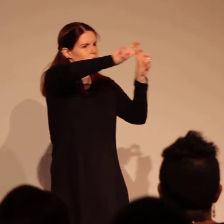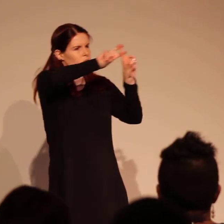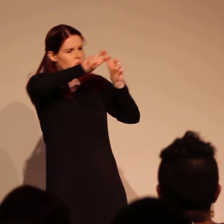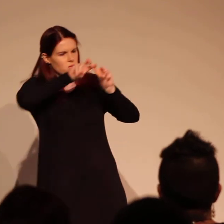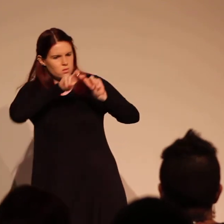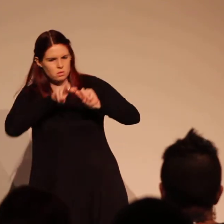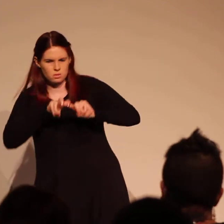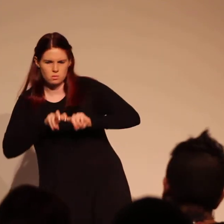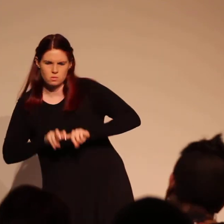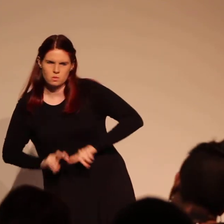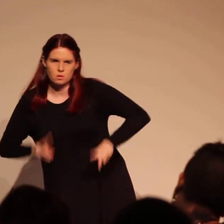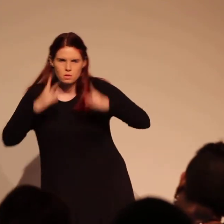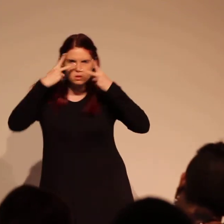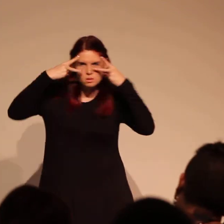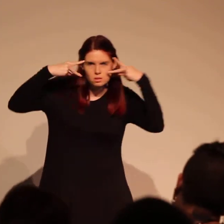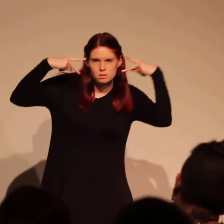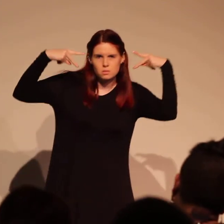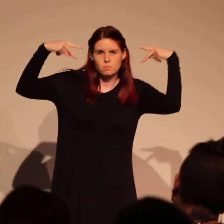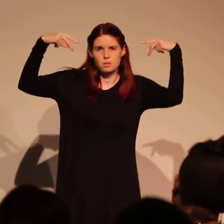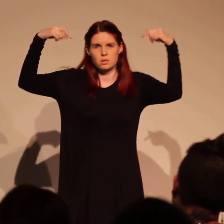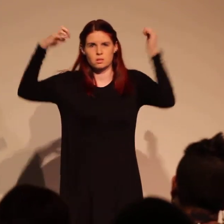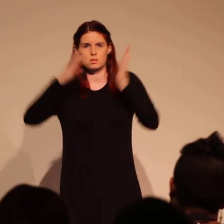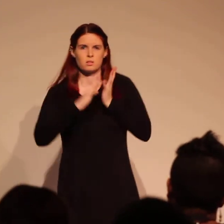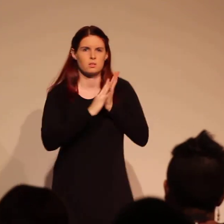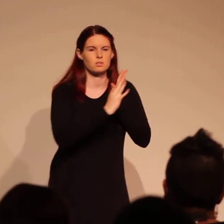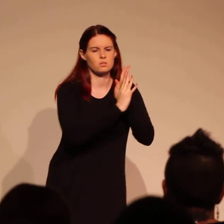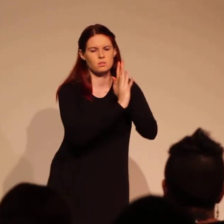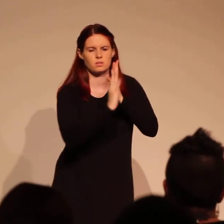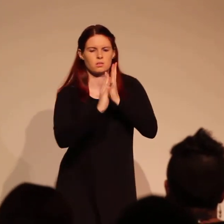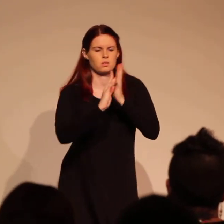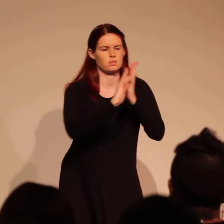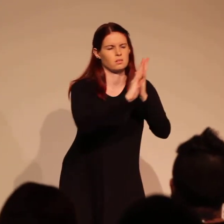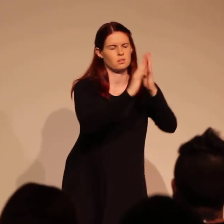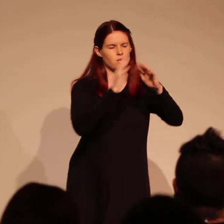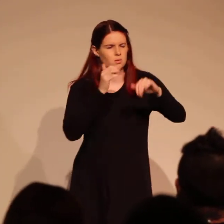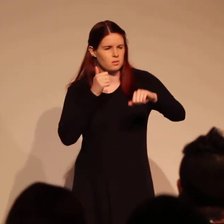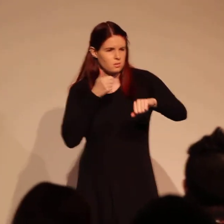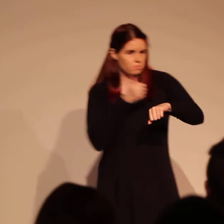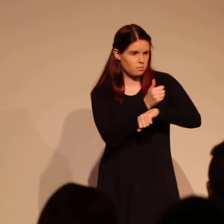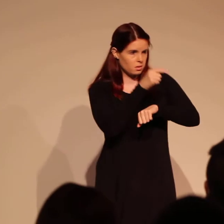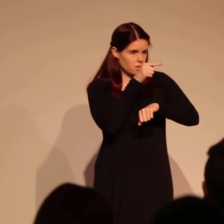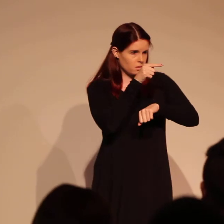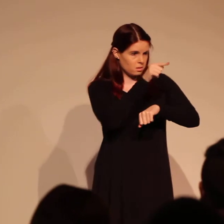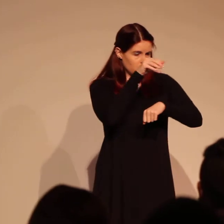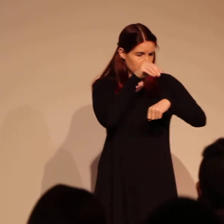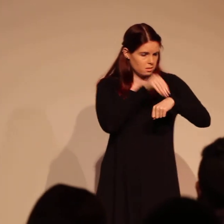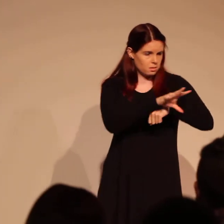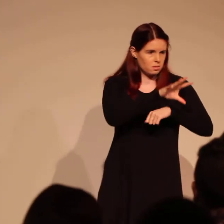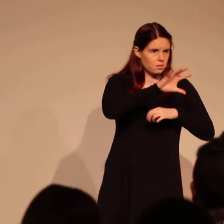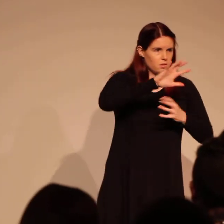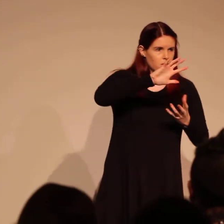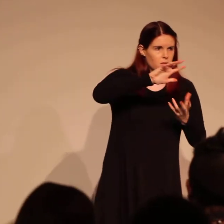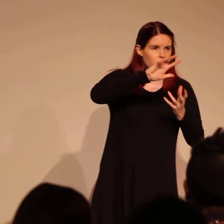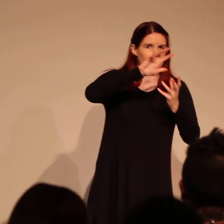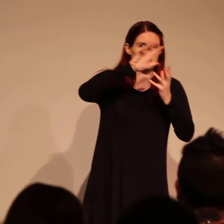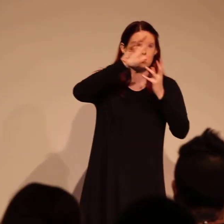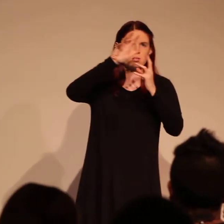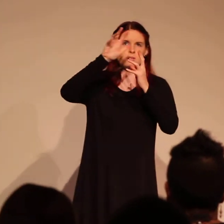your grave in the masquerade. But I'm calling out at the